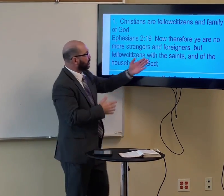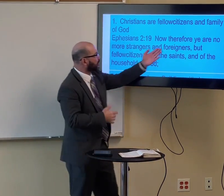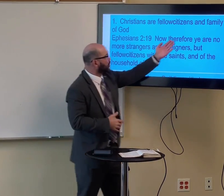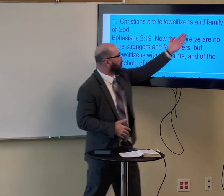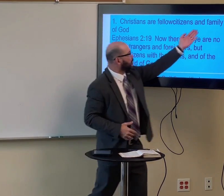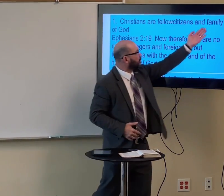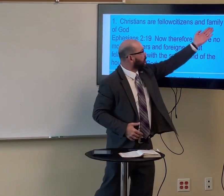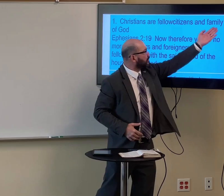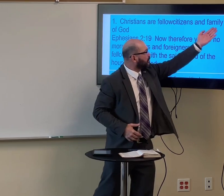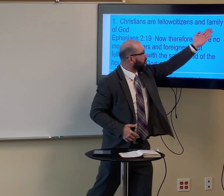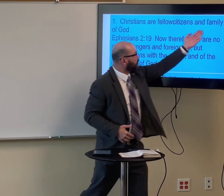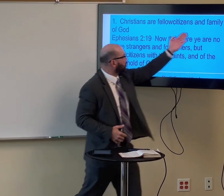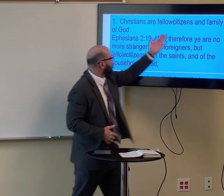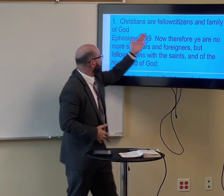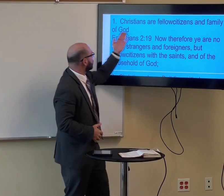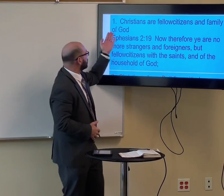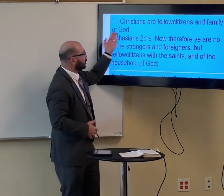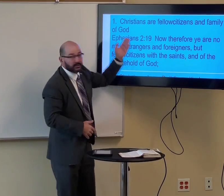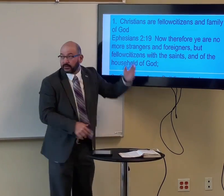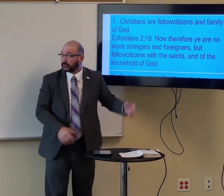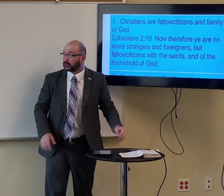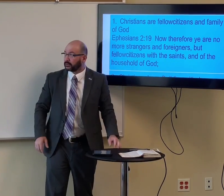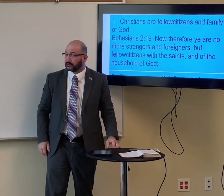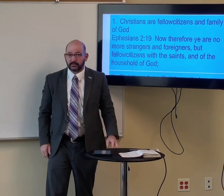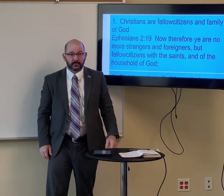If we, and we're part of the family of God.